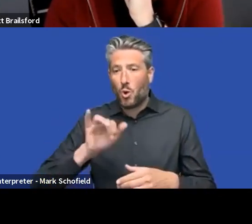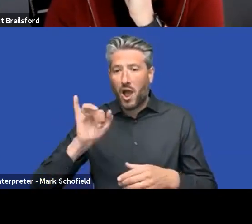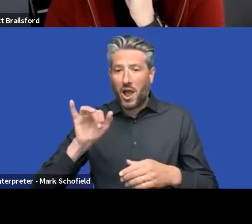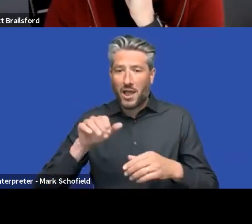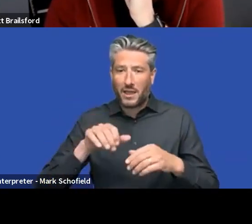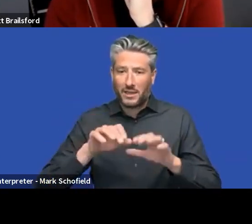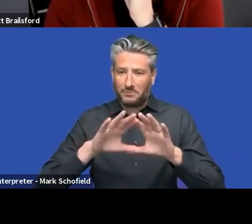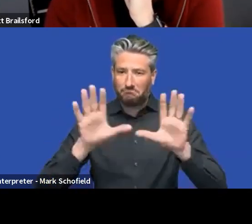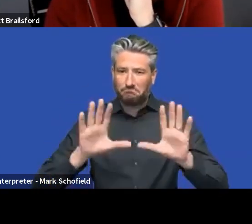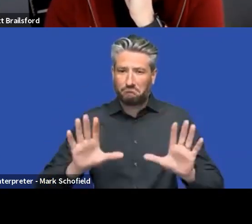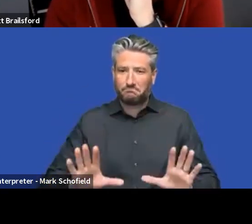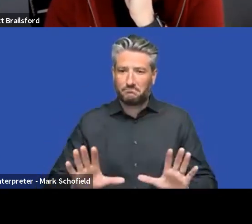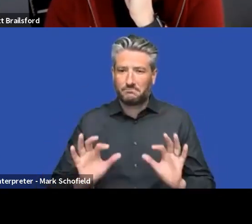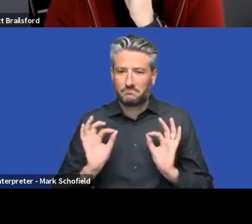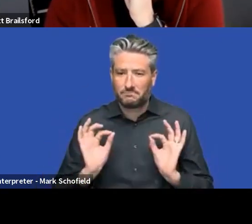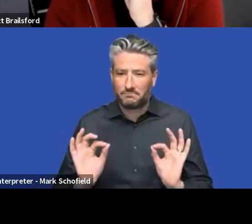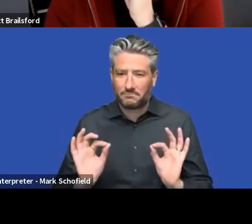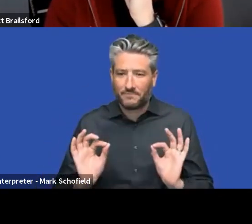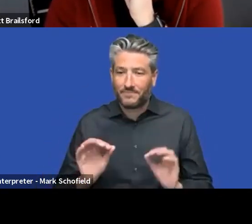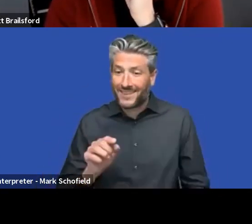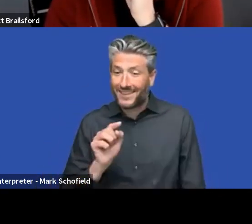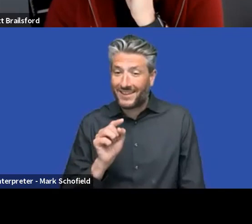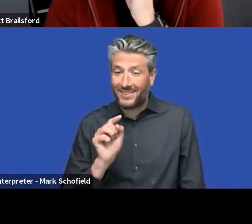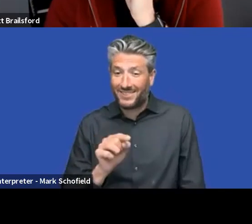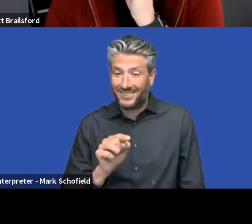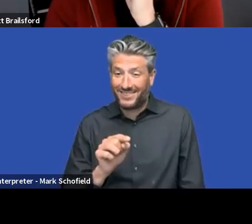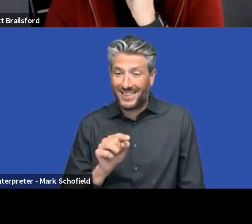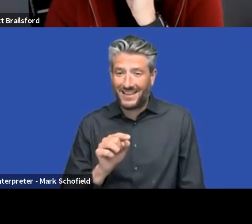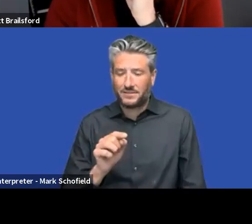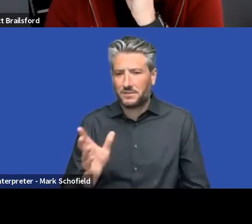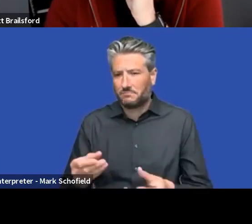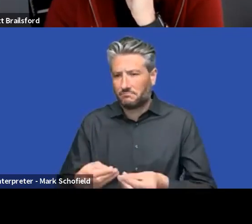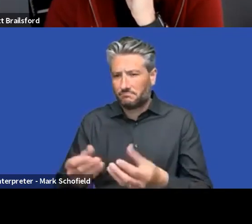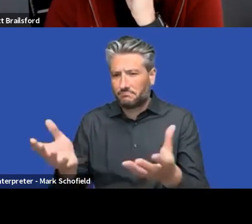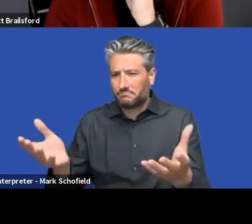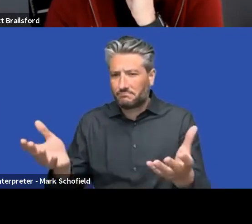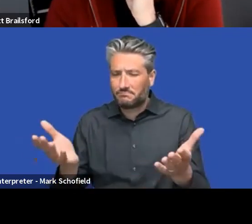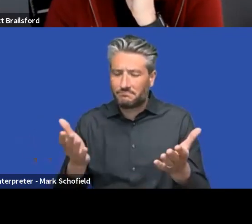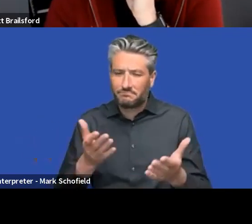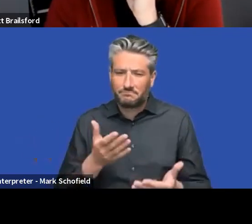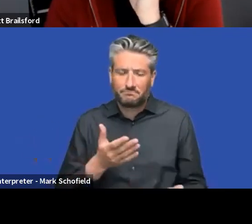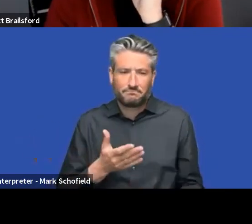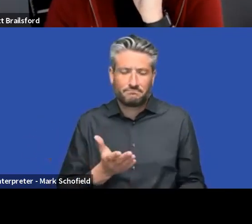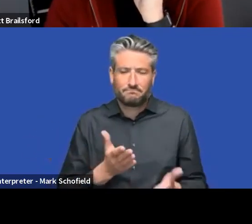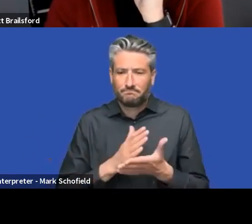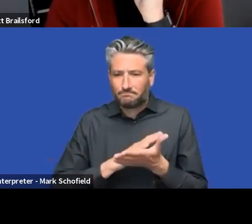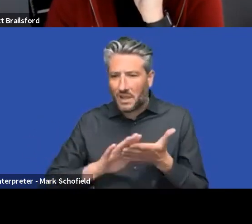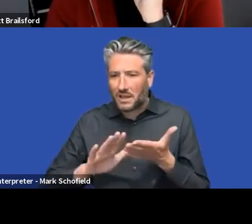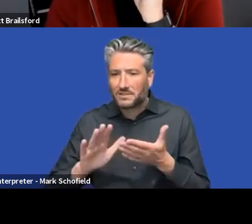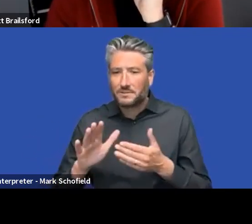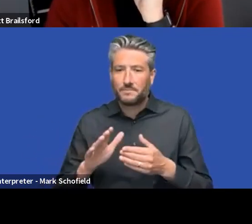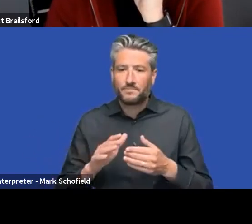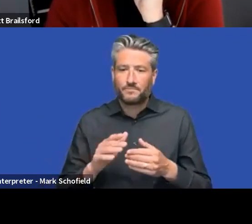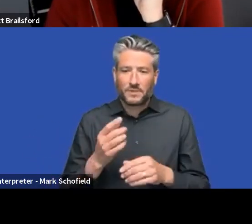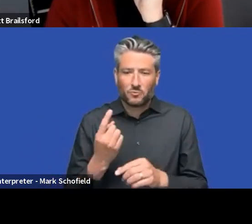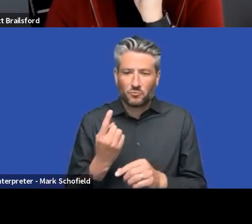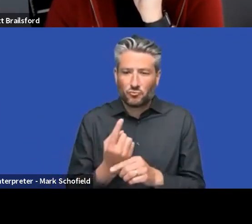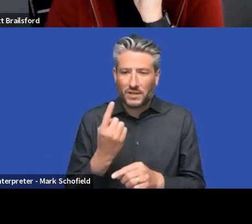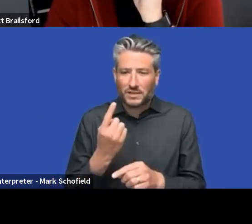yeah, because that's gonna be so much nicer for content. It's just that they get the right buttons with the right, uh, yeah,